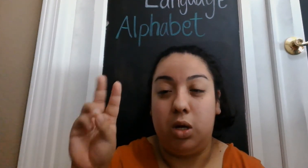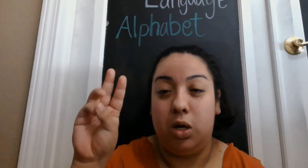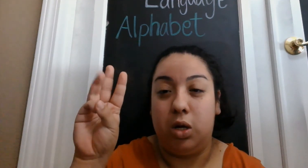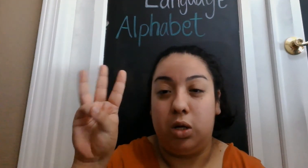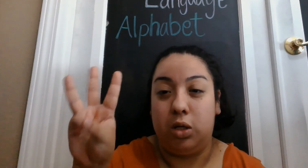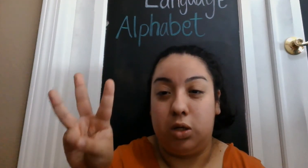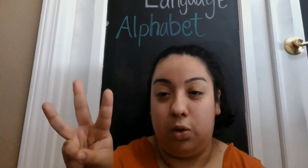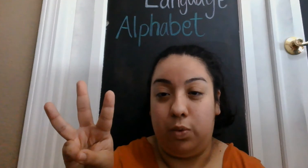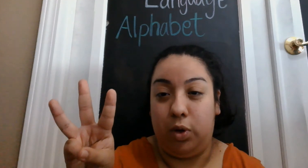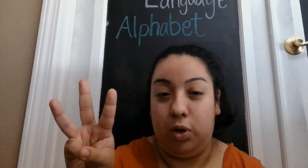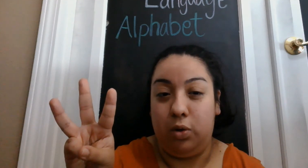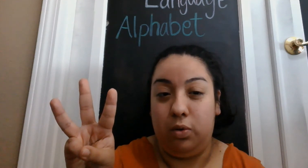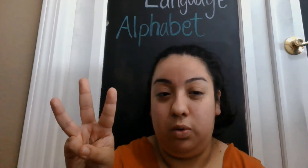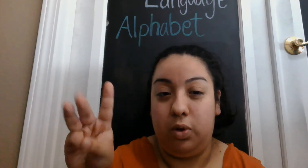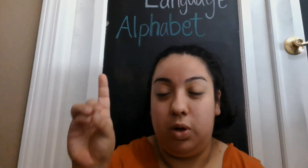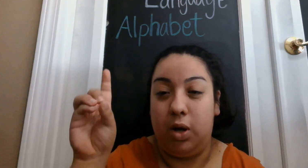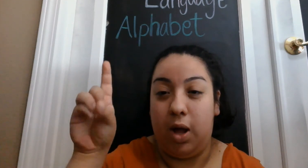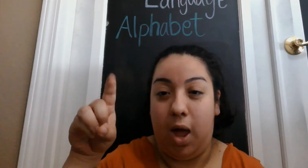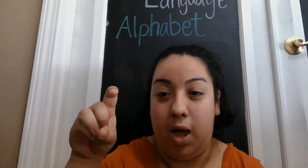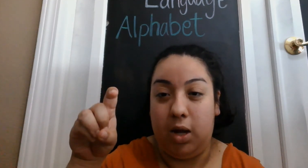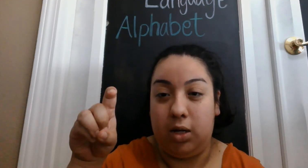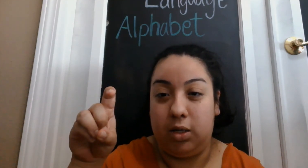W, X,